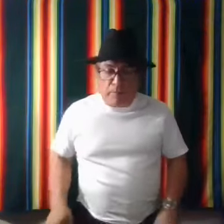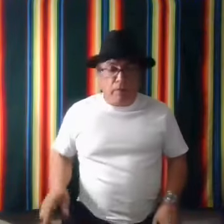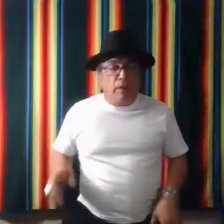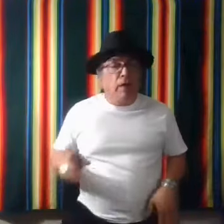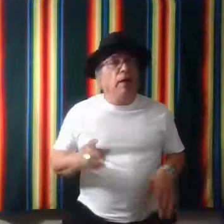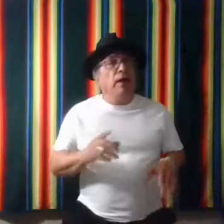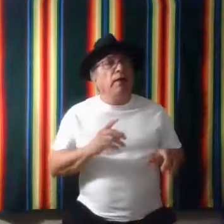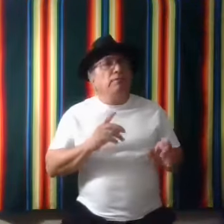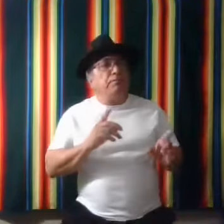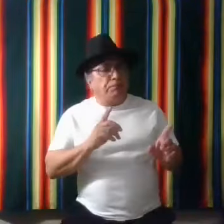Um,